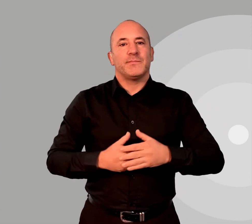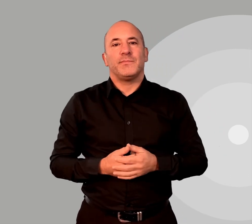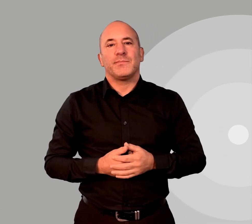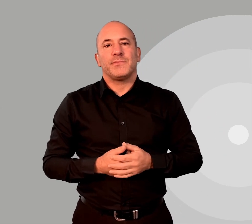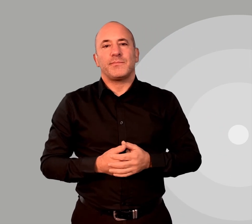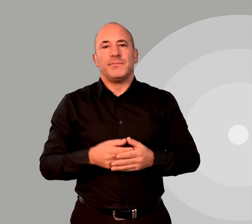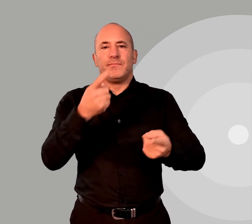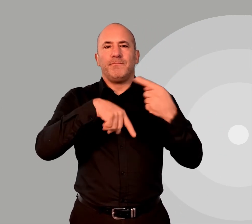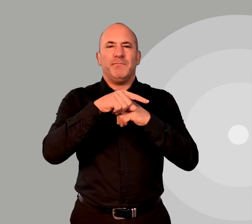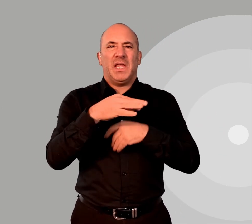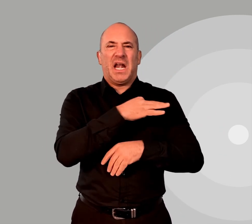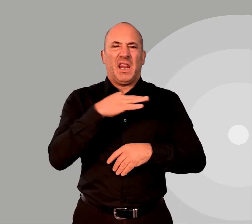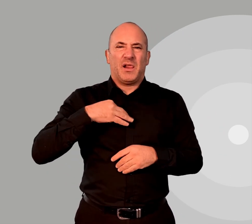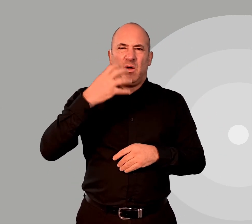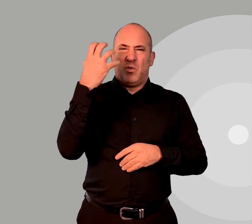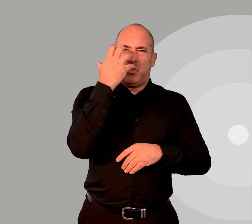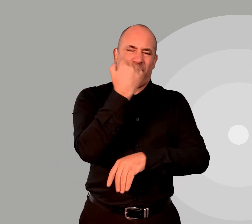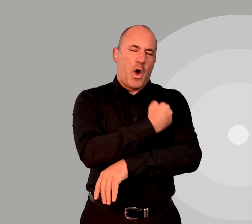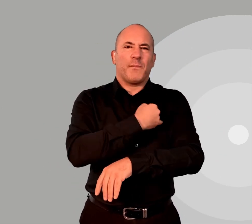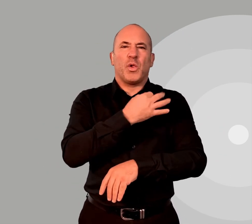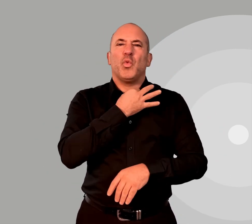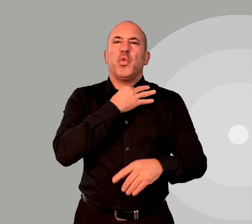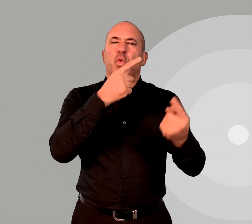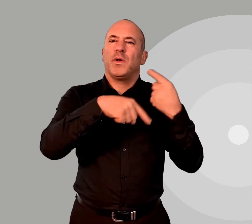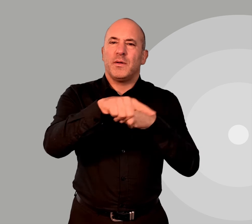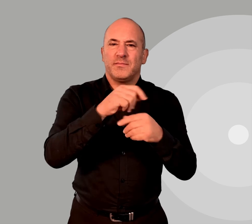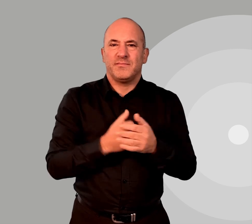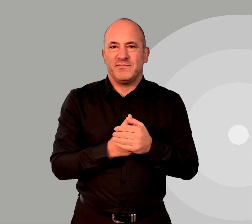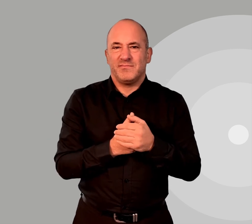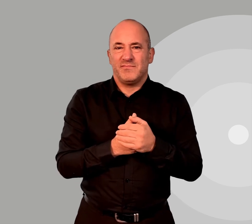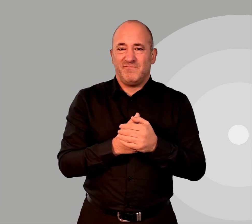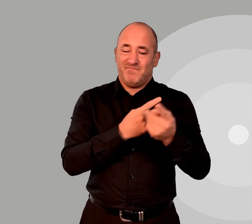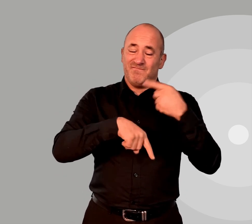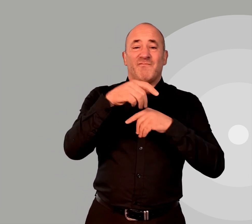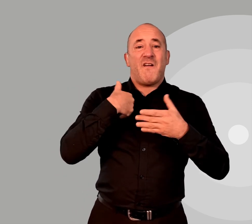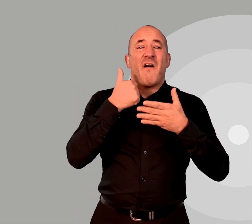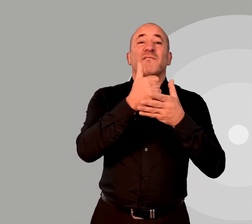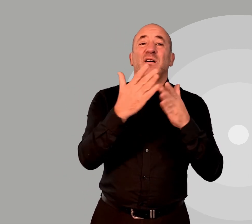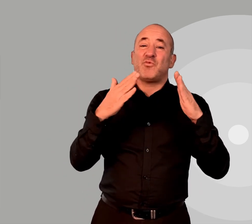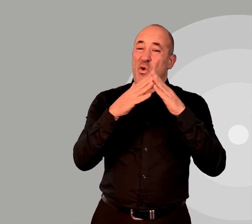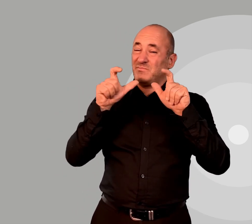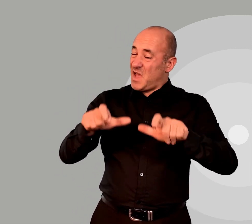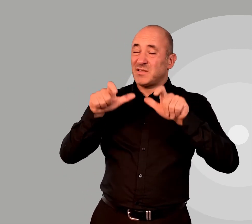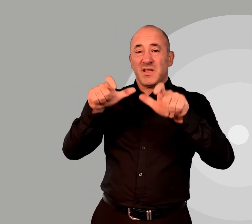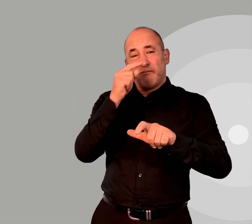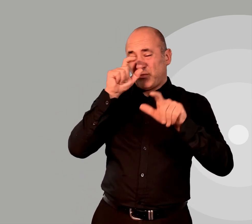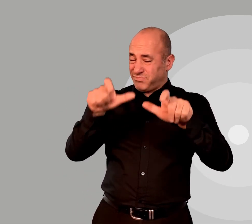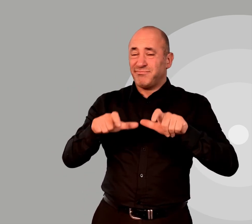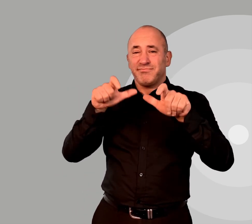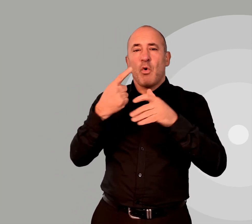Clinically extremely vulnerable. The clinically extremely vulnerable are advised to stay at home as much as possible,